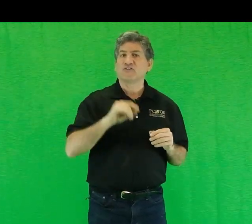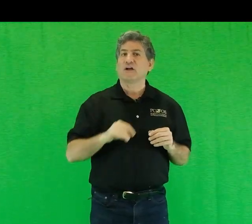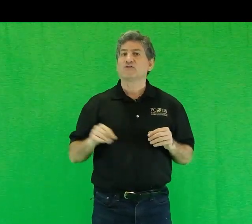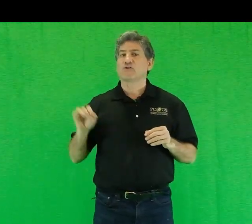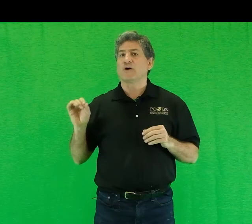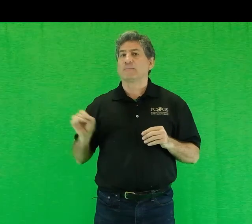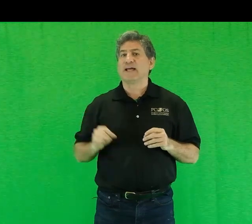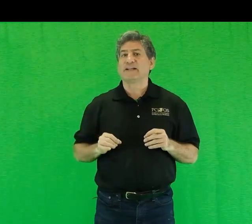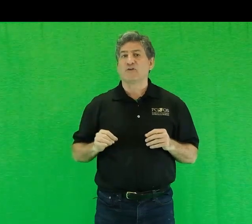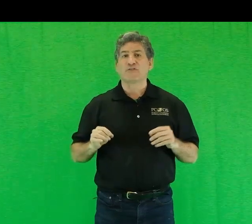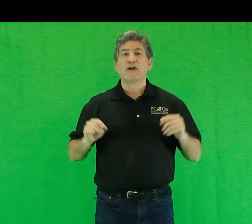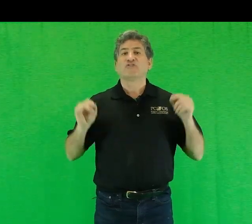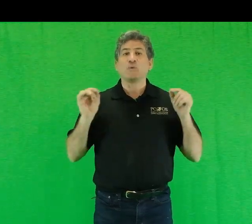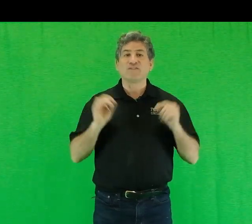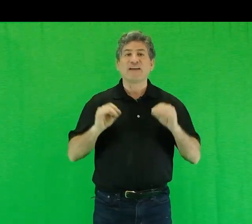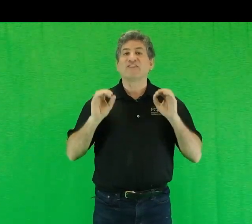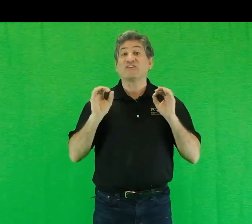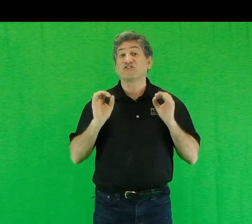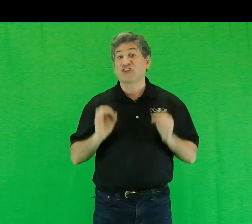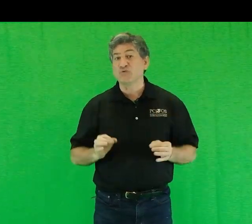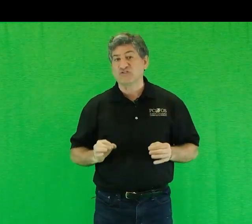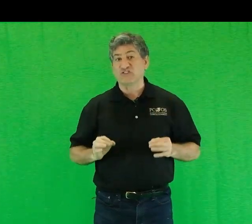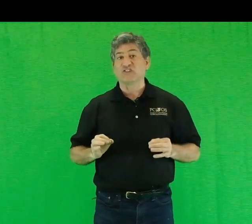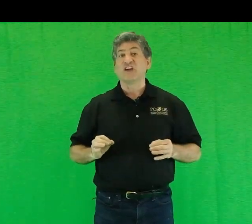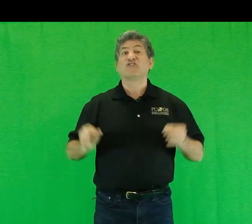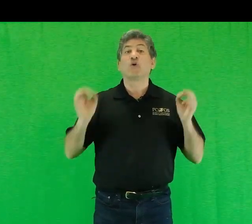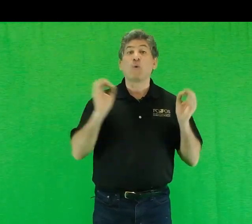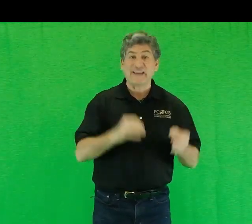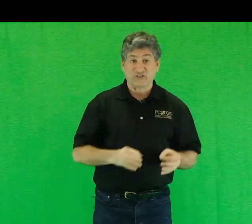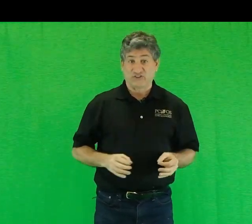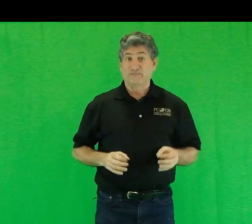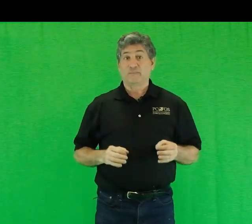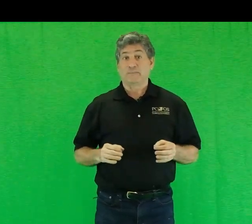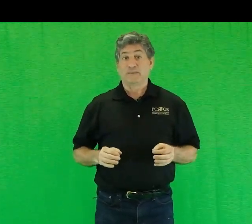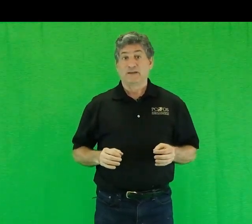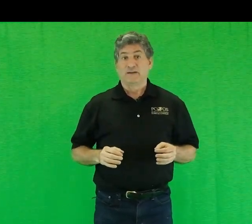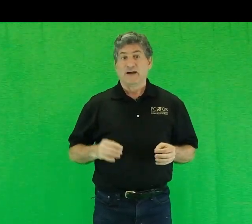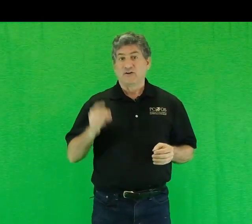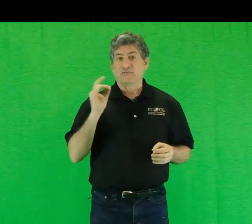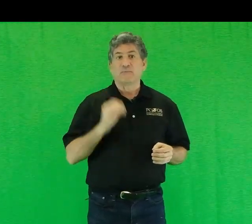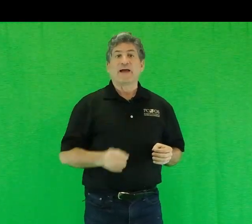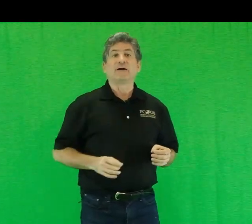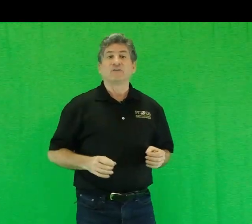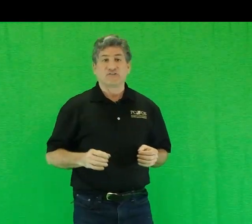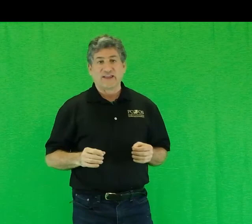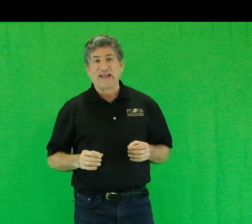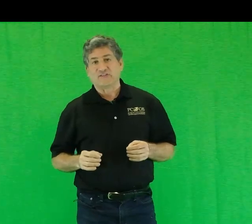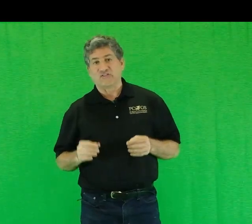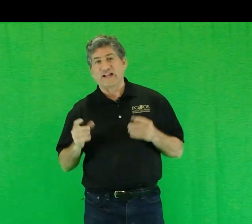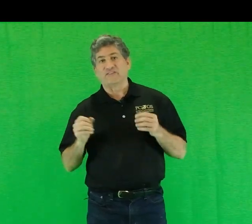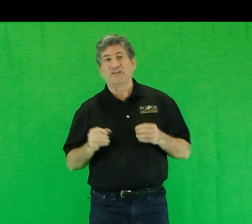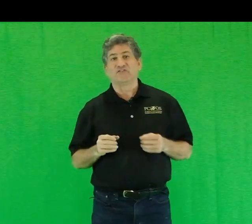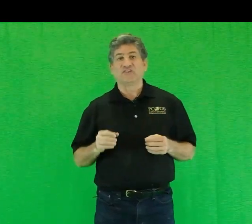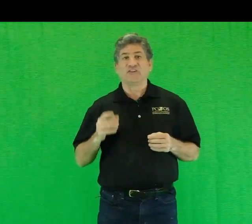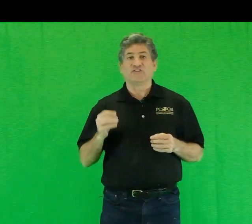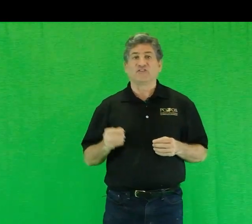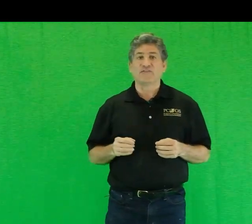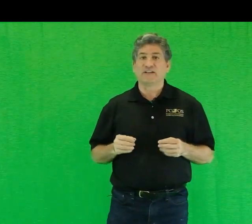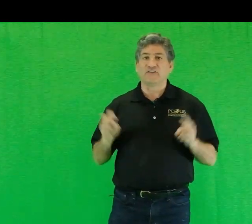culture on planet Earth to invent excuses to waste. I heard it from my uncles and aunts in the 1960s and 70s.